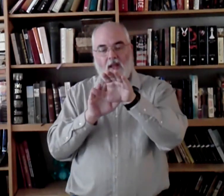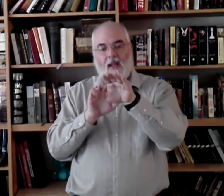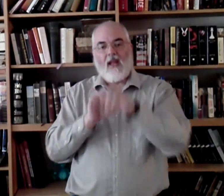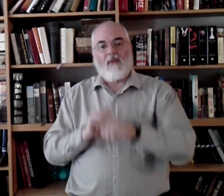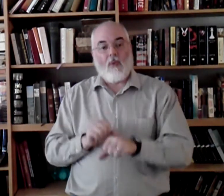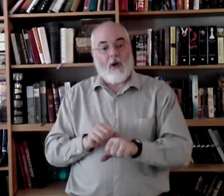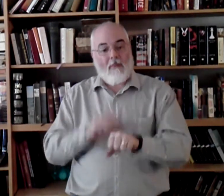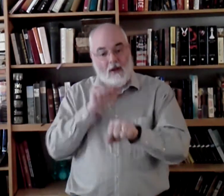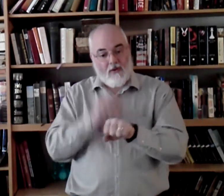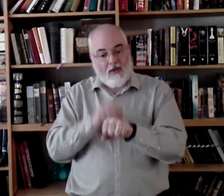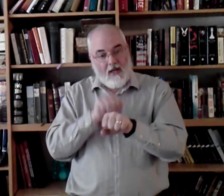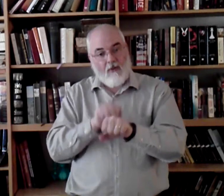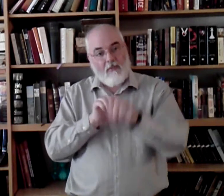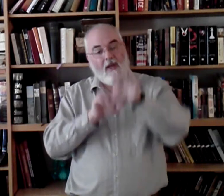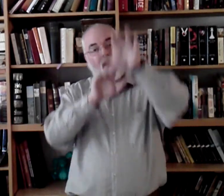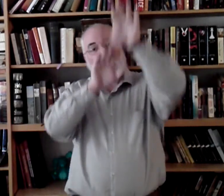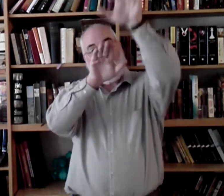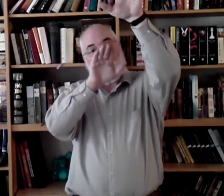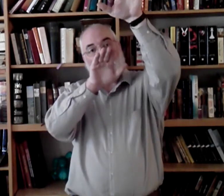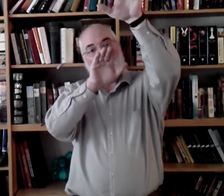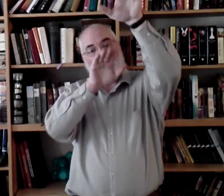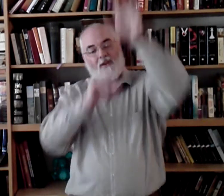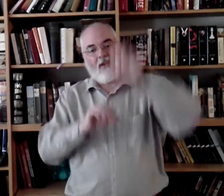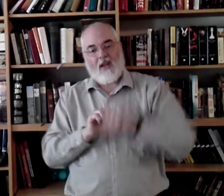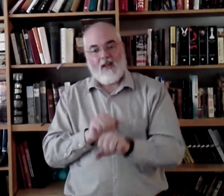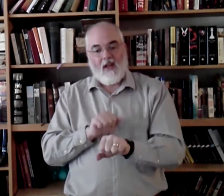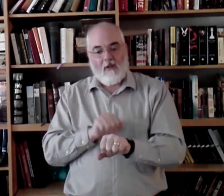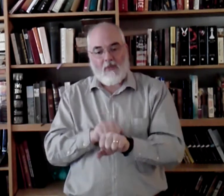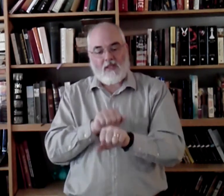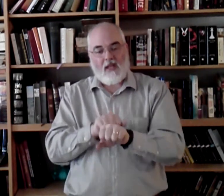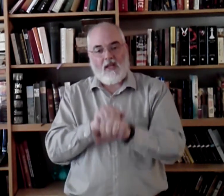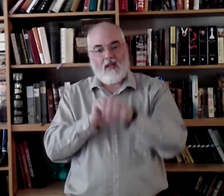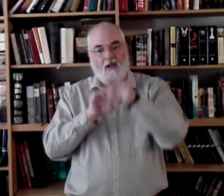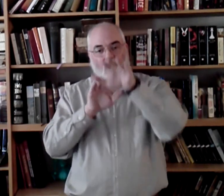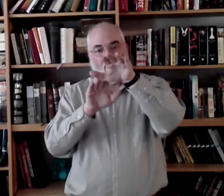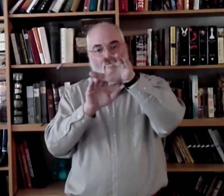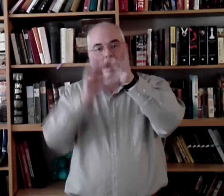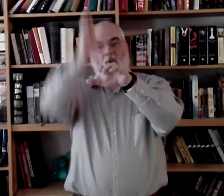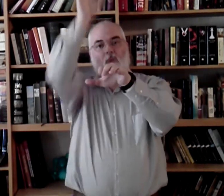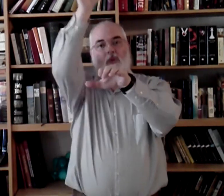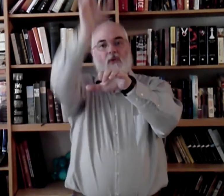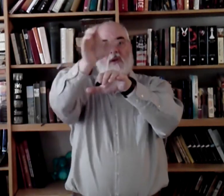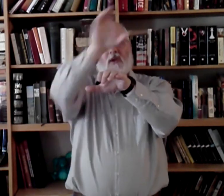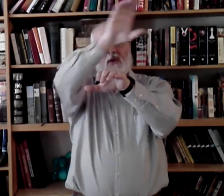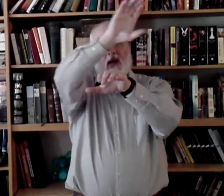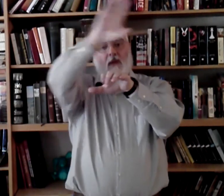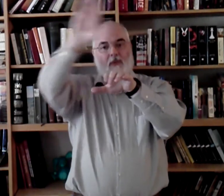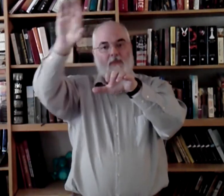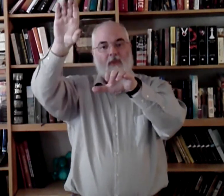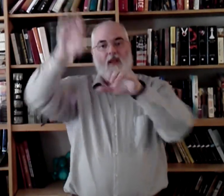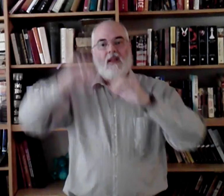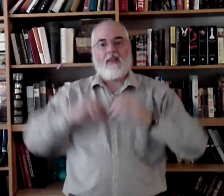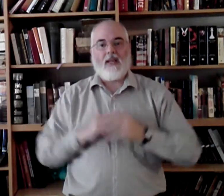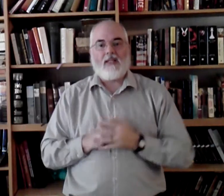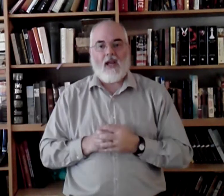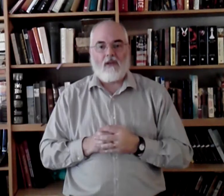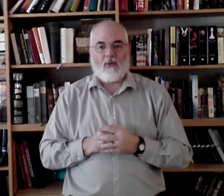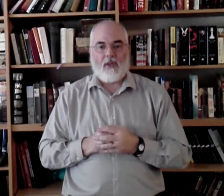If it were a mountain, it would be higher. Okay? But it's a hill with a cross on top. That is Calvary.